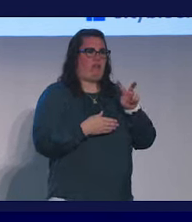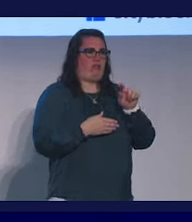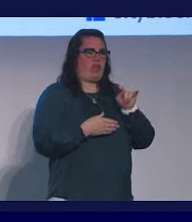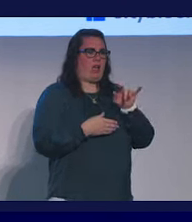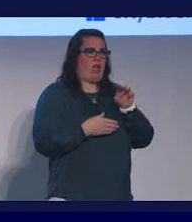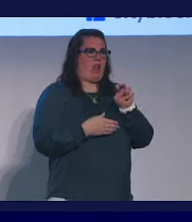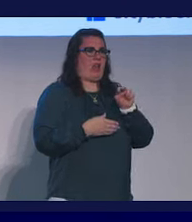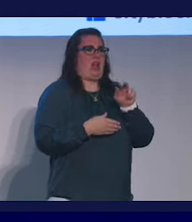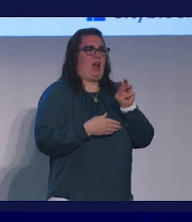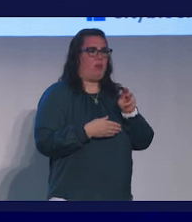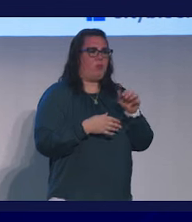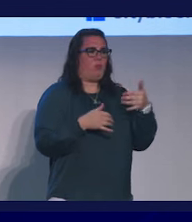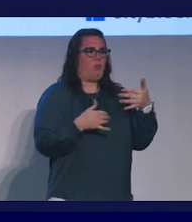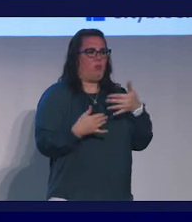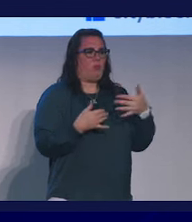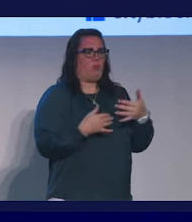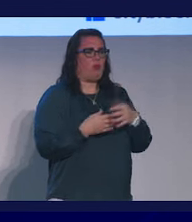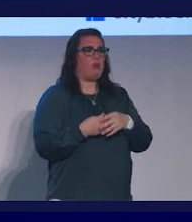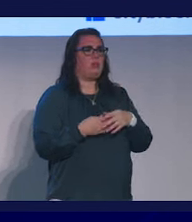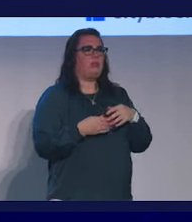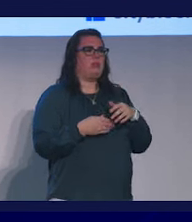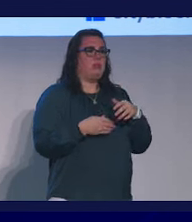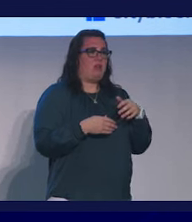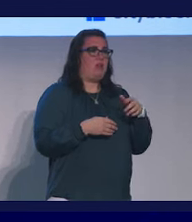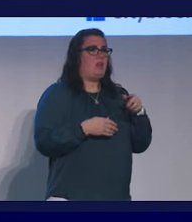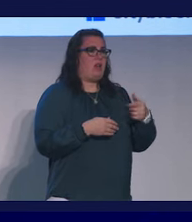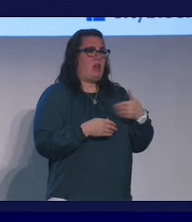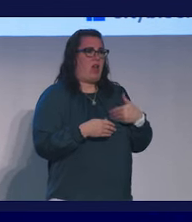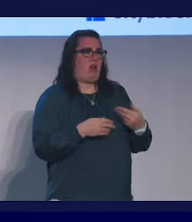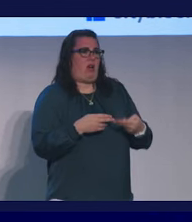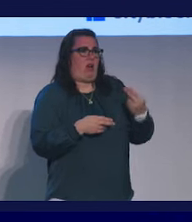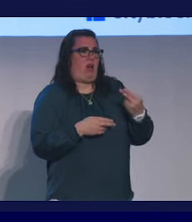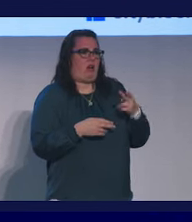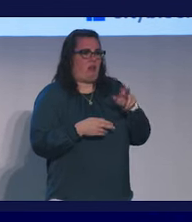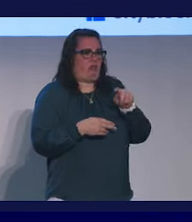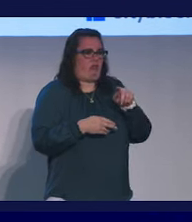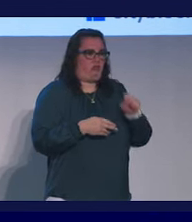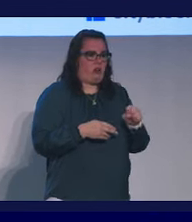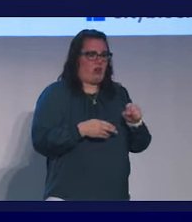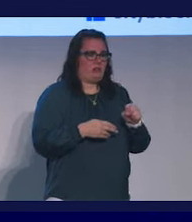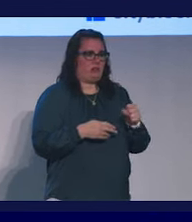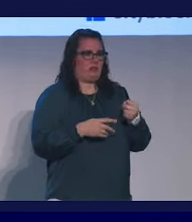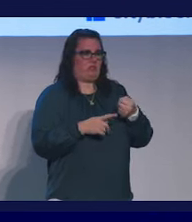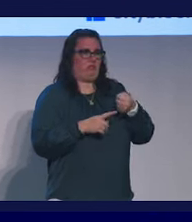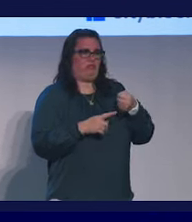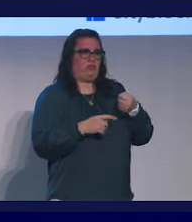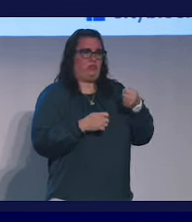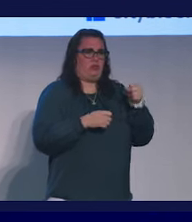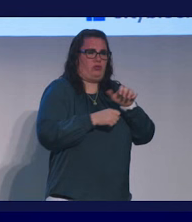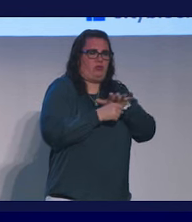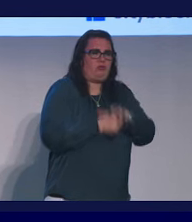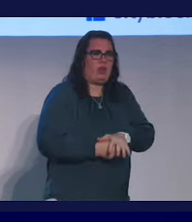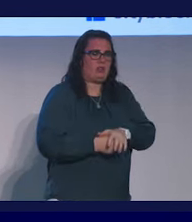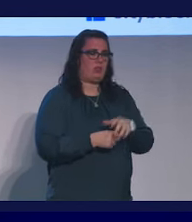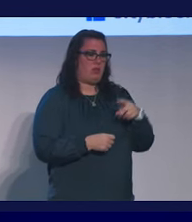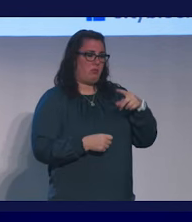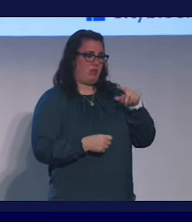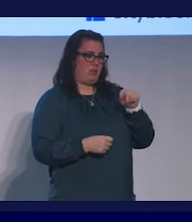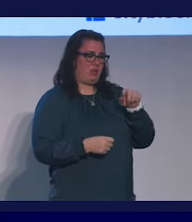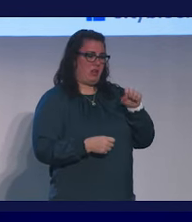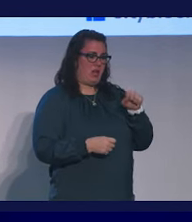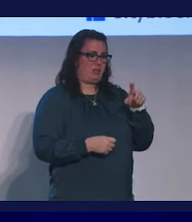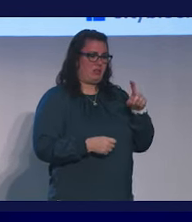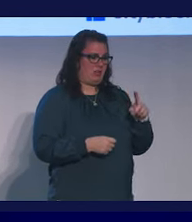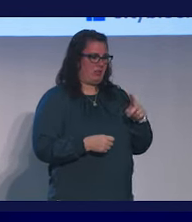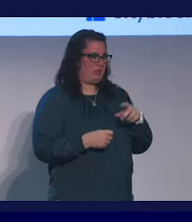had higher rates of post-traumatic stress disorder than from any prior conflict. And that the rates of PTSD were